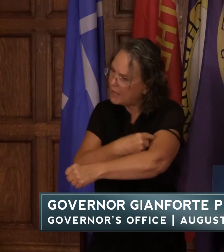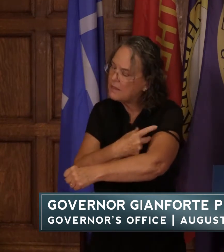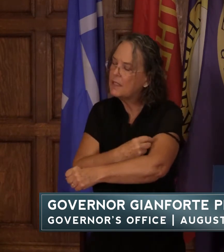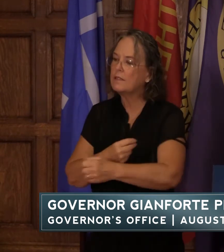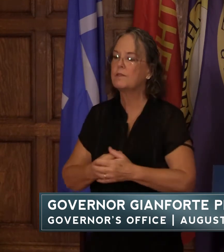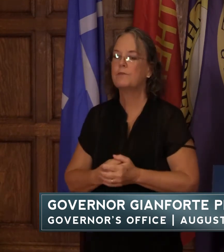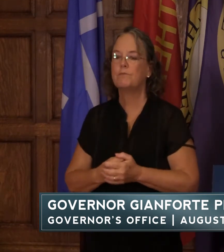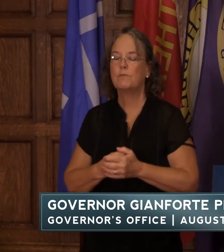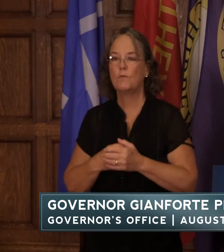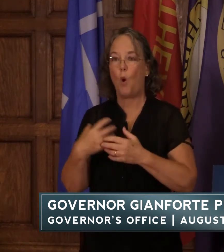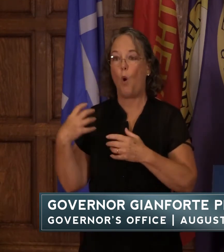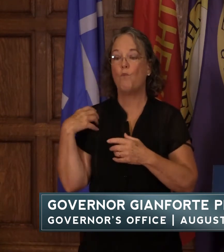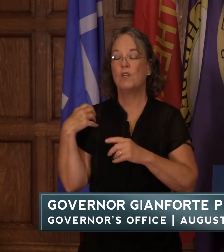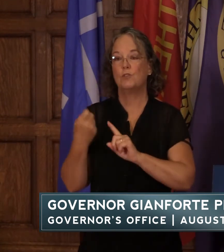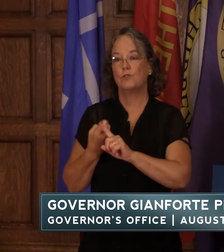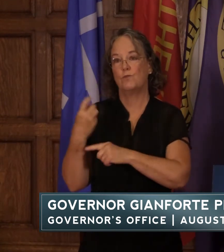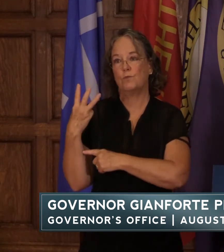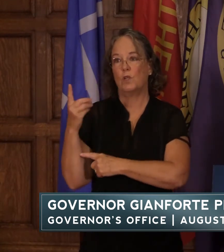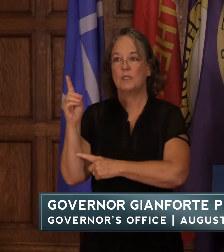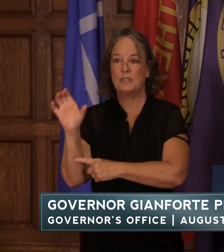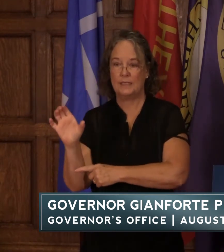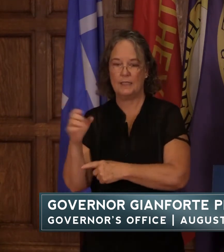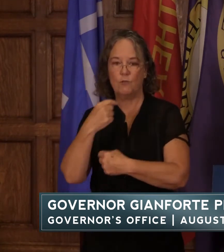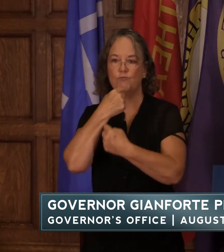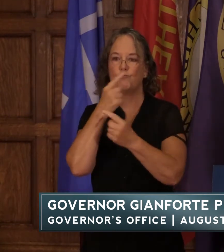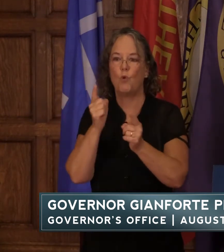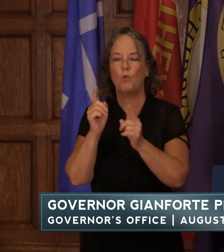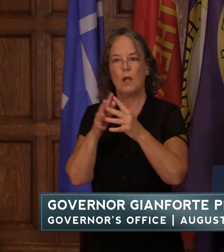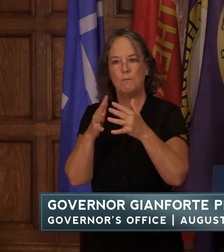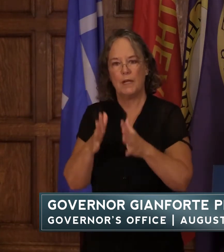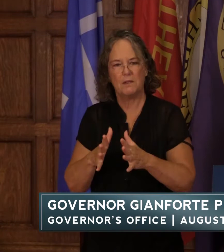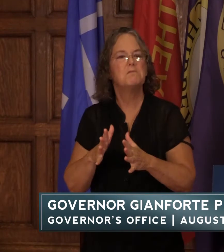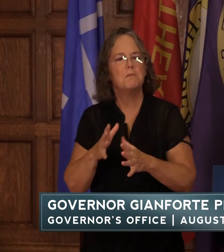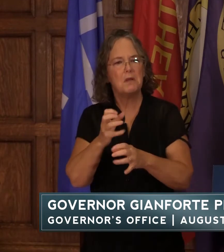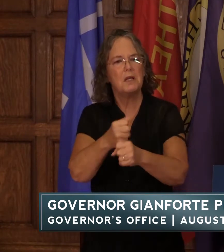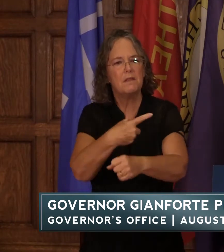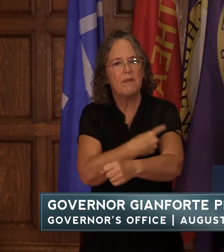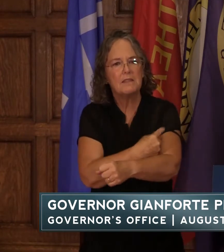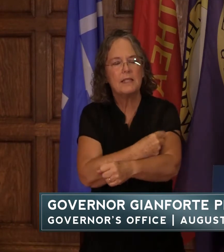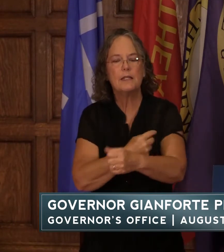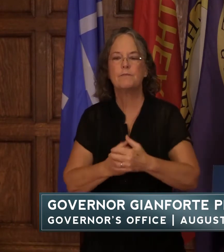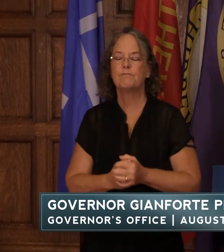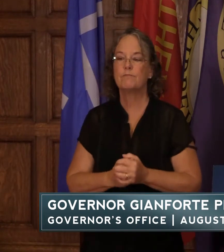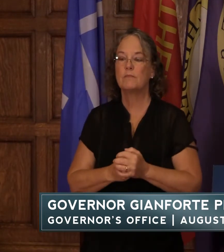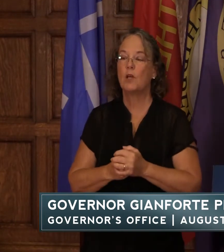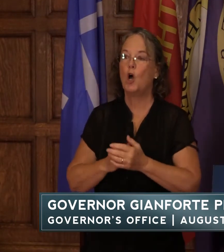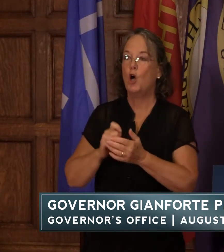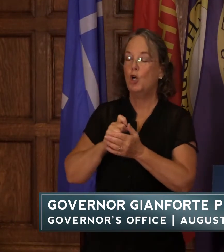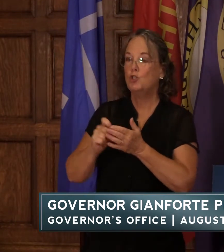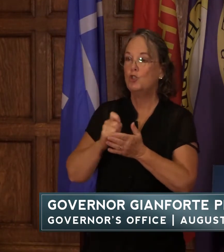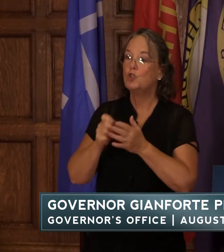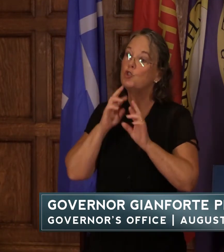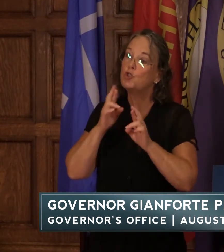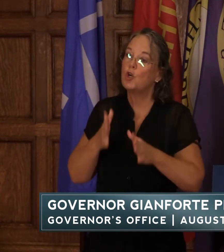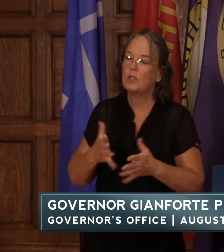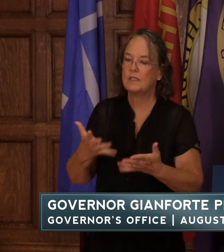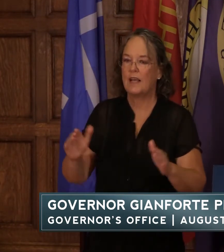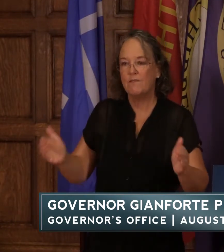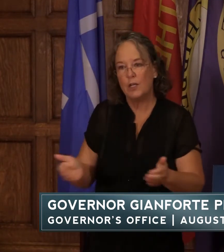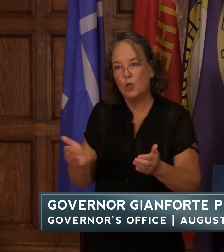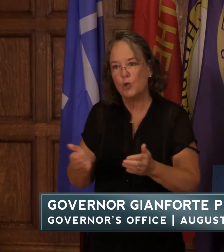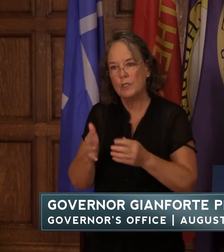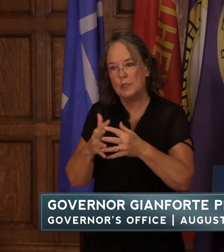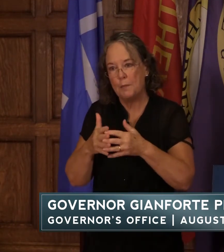officials out of washington have told americans to get the vaccine journalists have encouraged